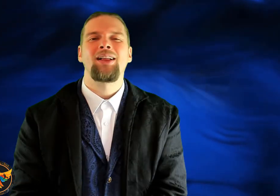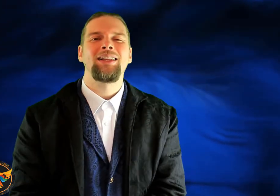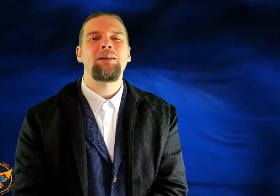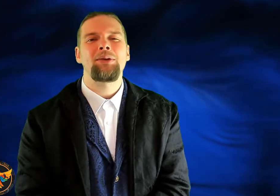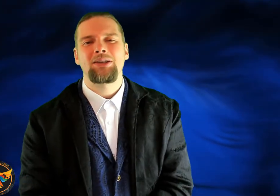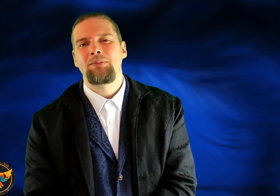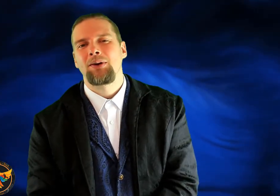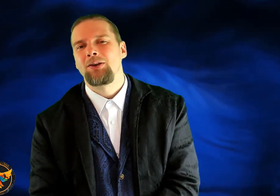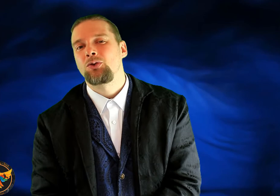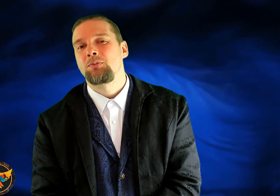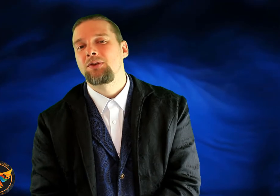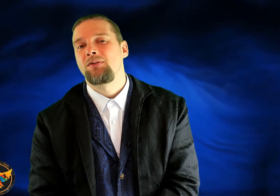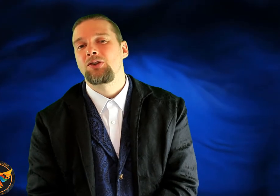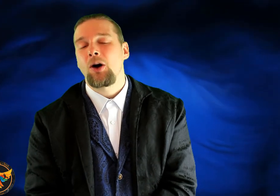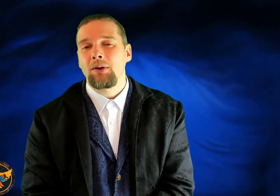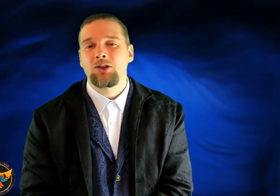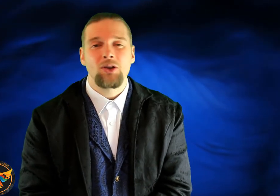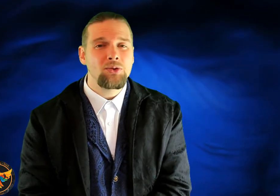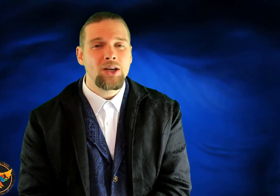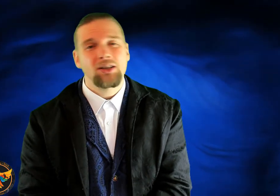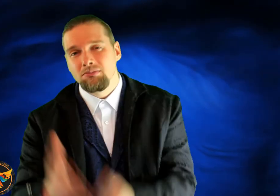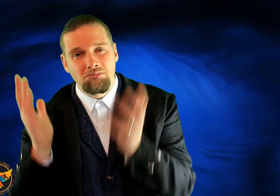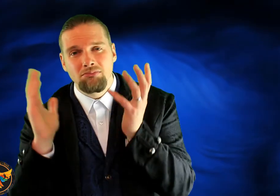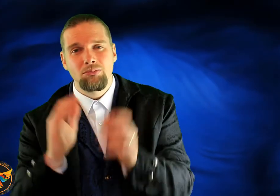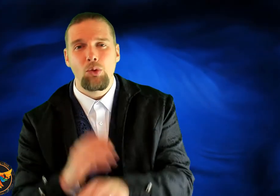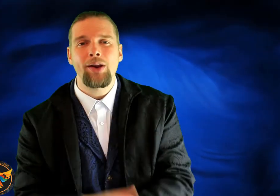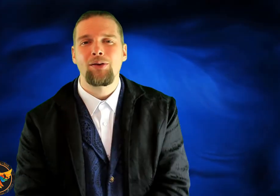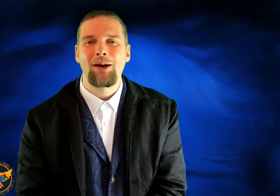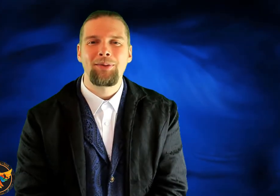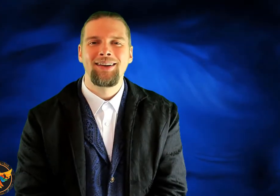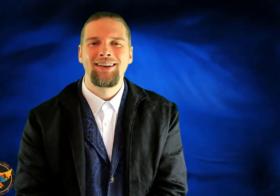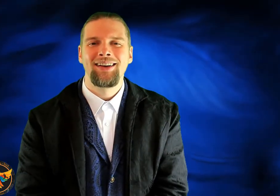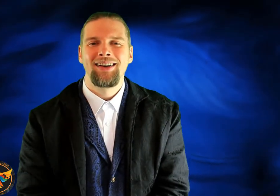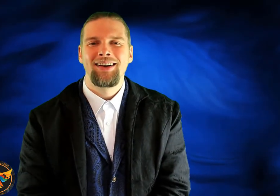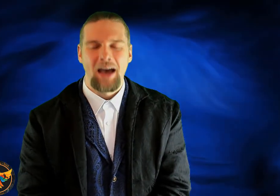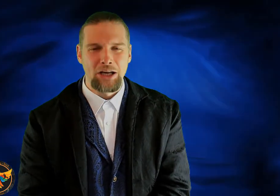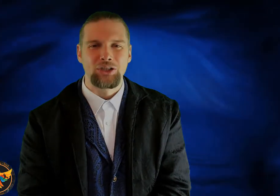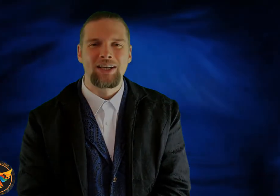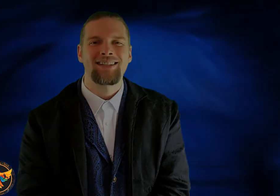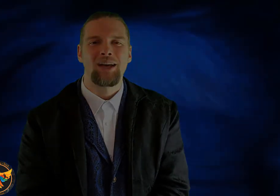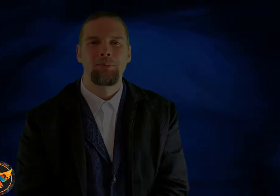a little bit deeper into a specific topic, subject, whatever it might be. And I'll see you next time.